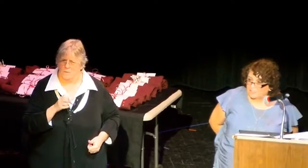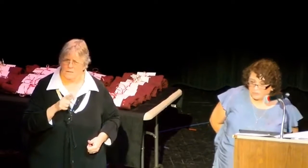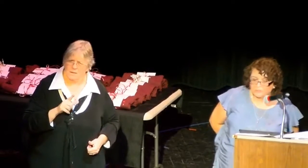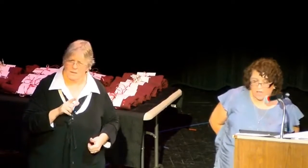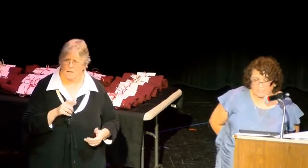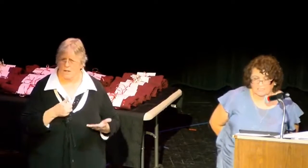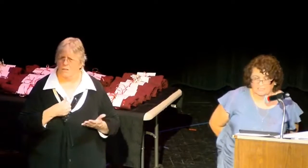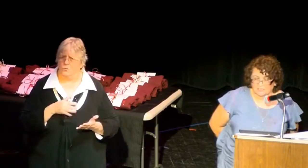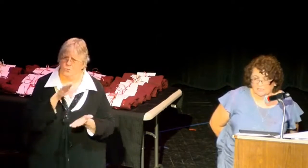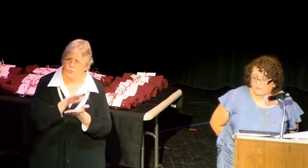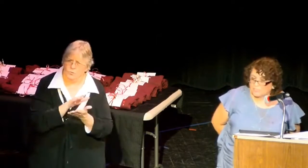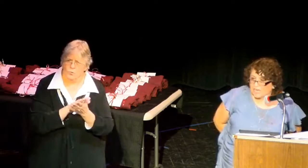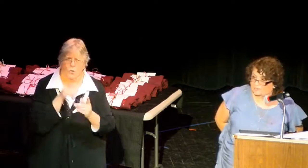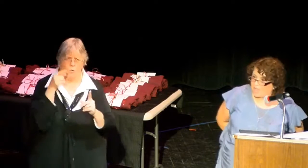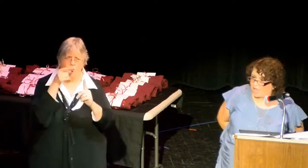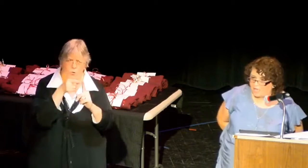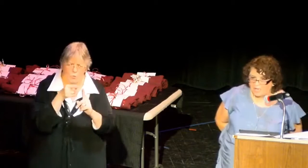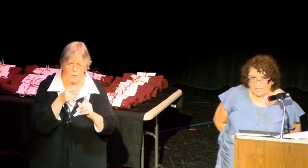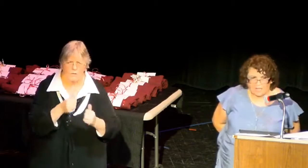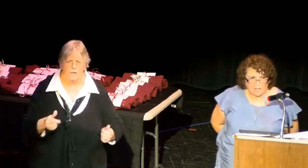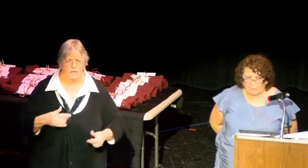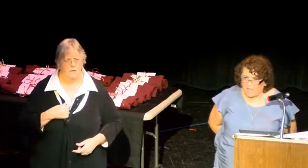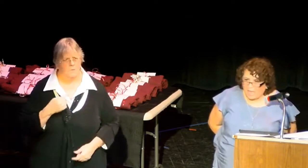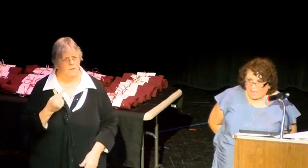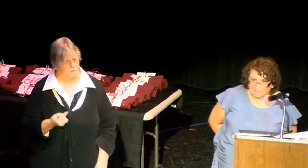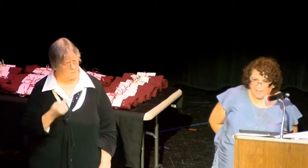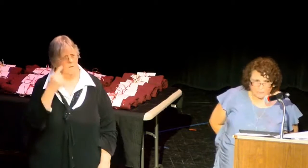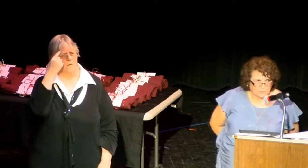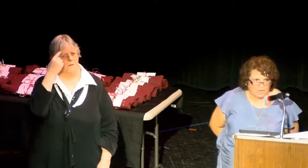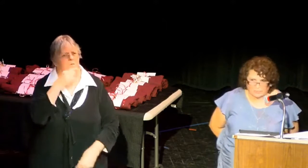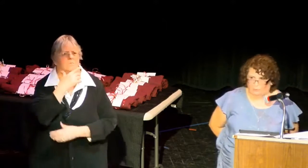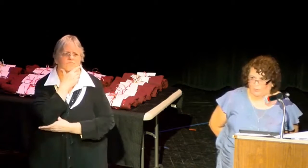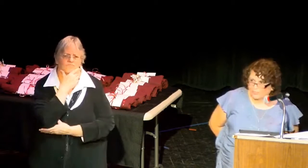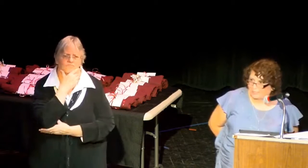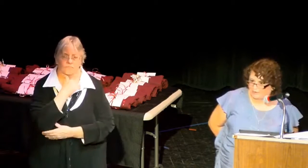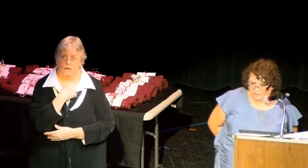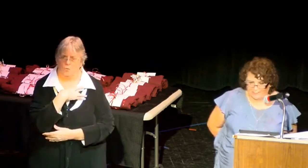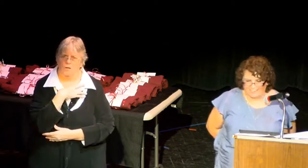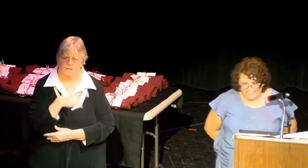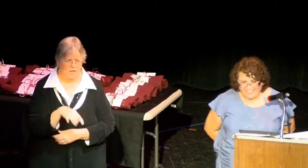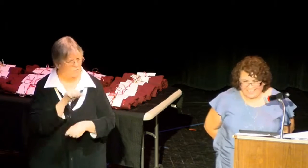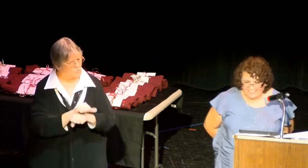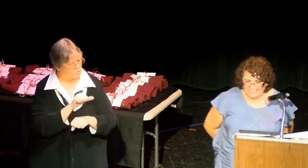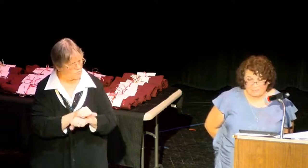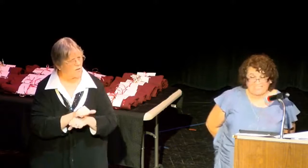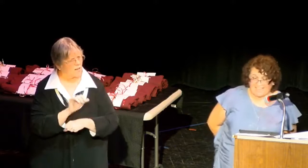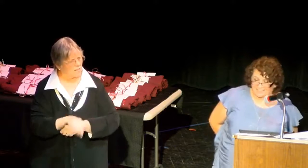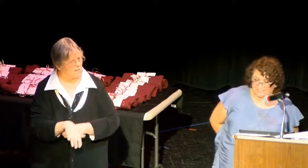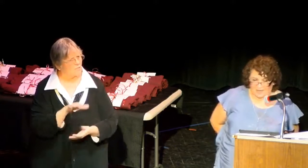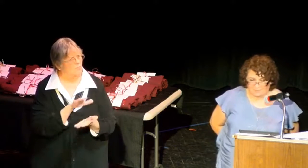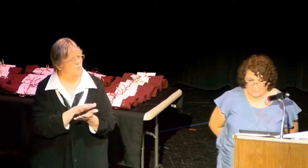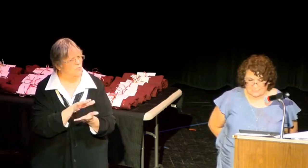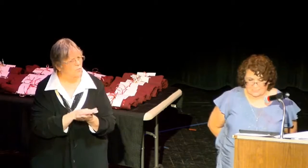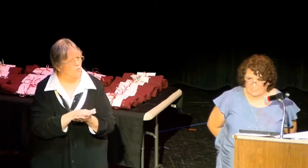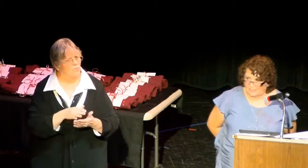I had two thoughts. First, I thought, man, I wish I could work here. And then my